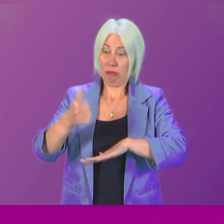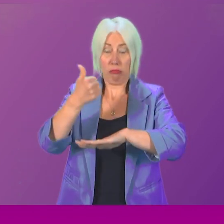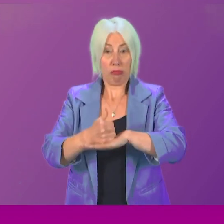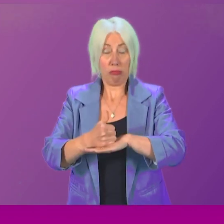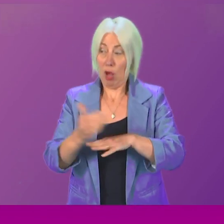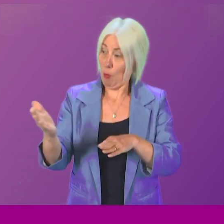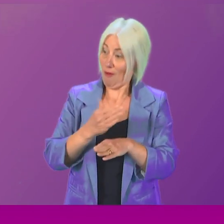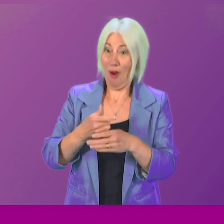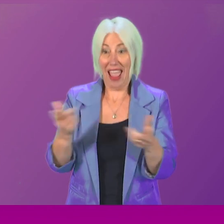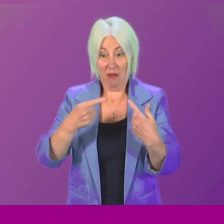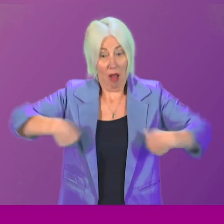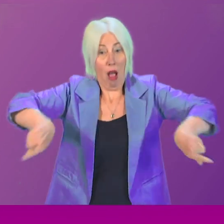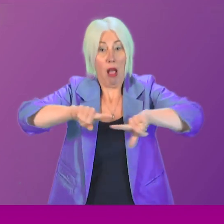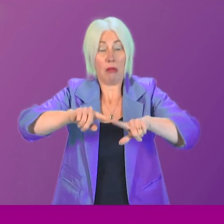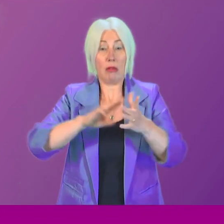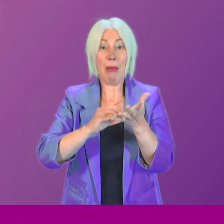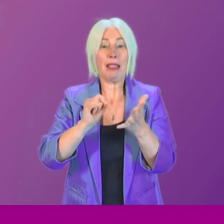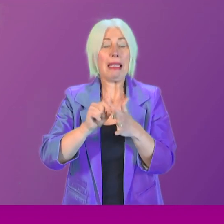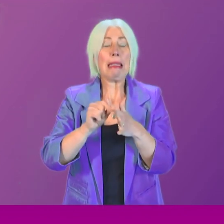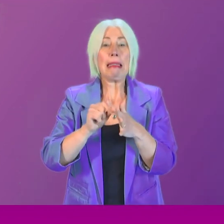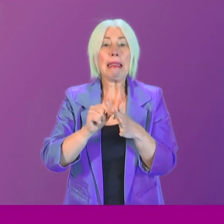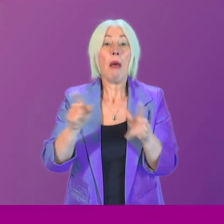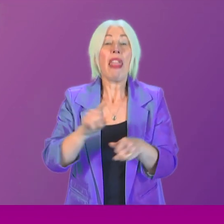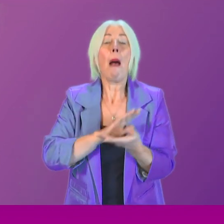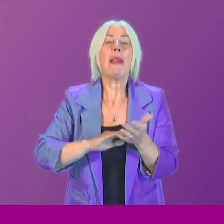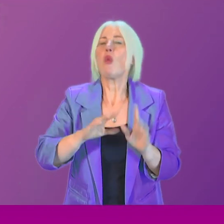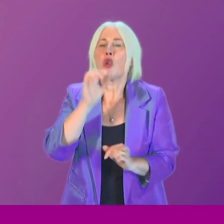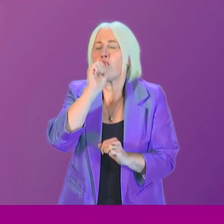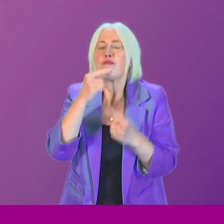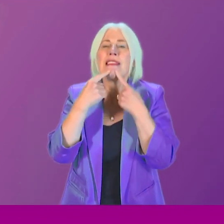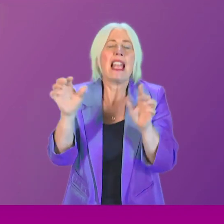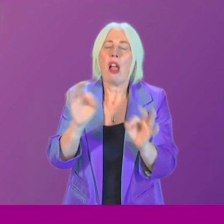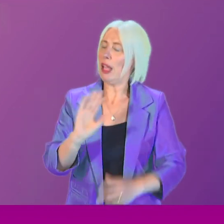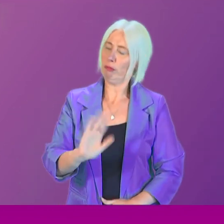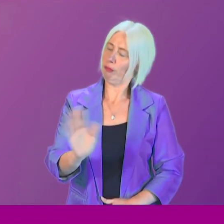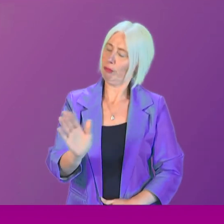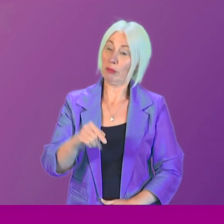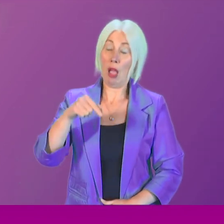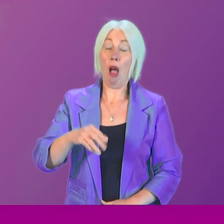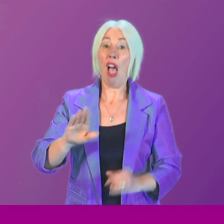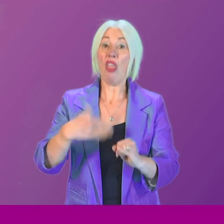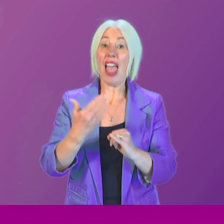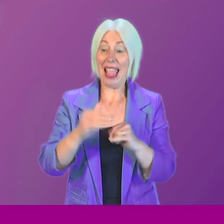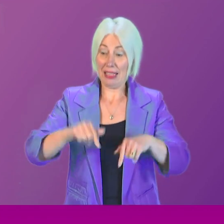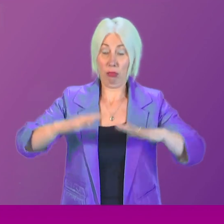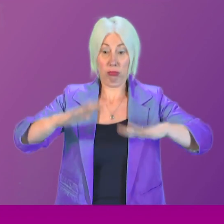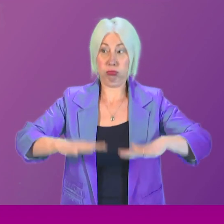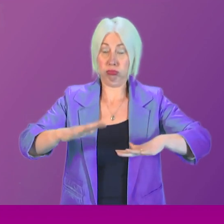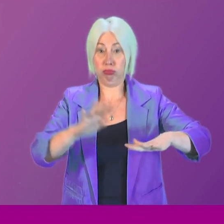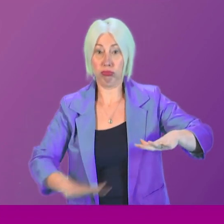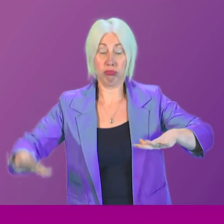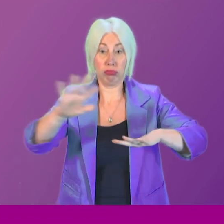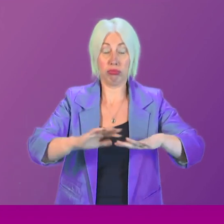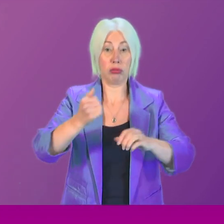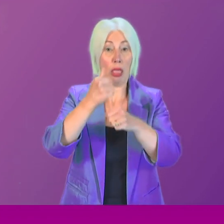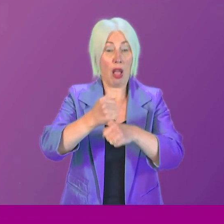office. But these are not reasons to stay silent. Ultimately, it is the state that is morally responsible for